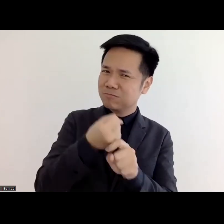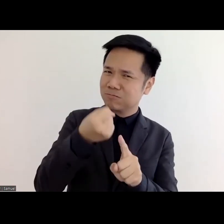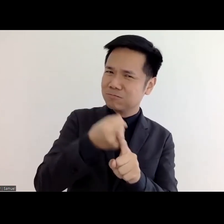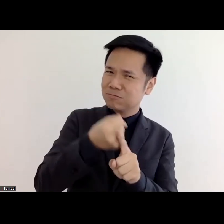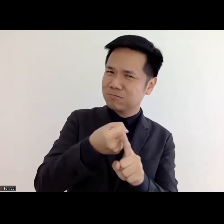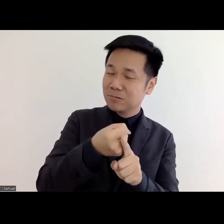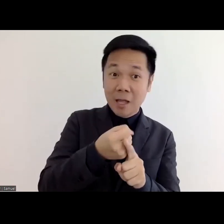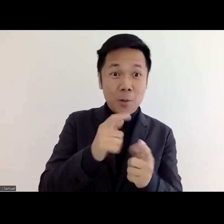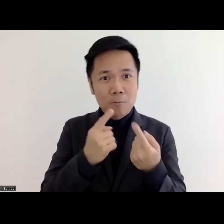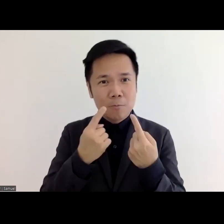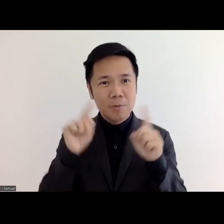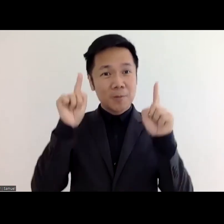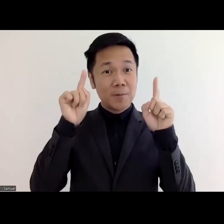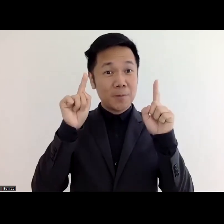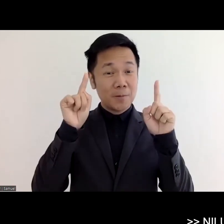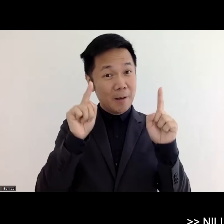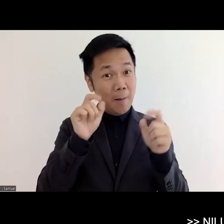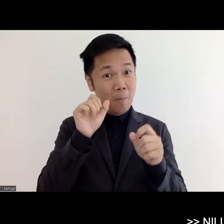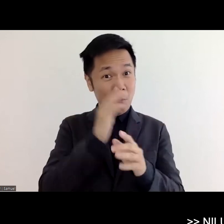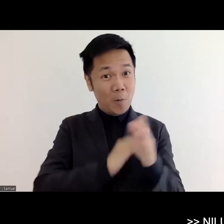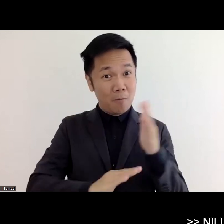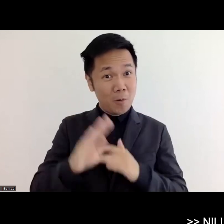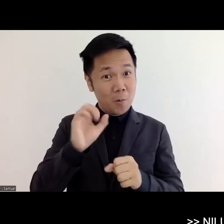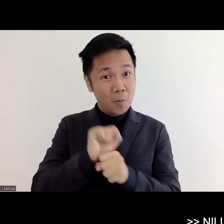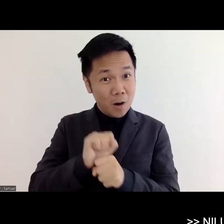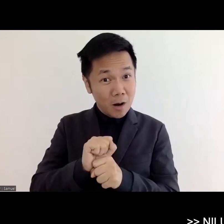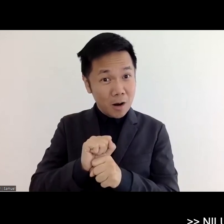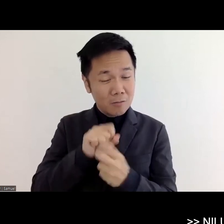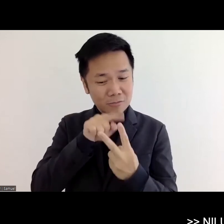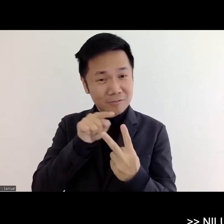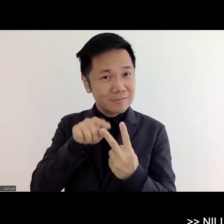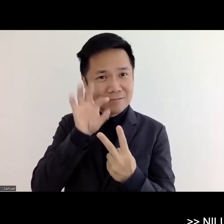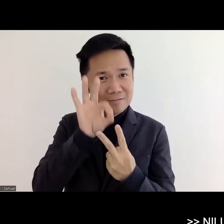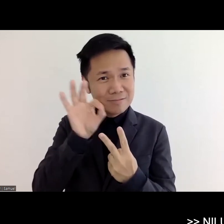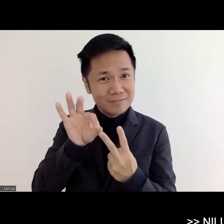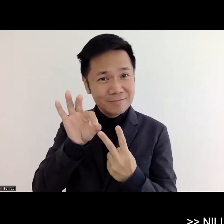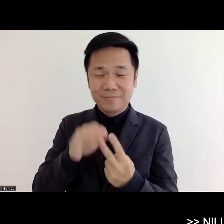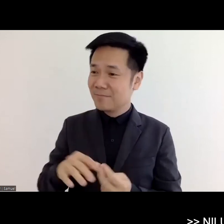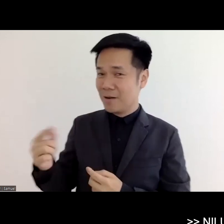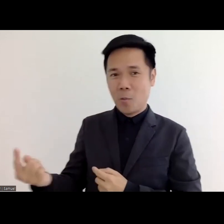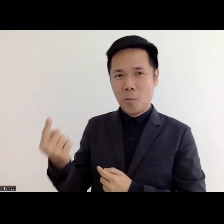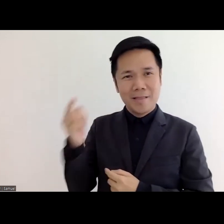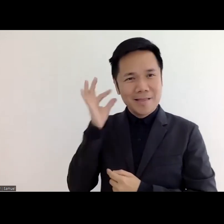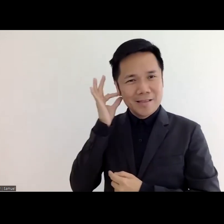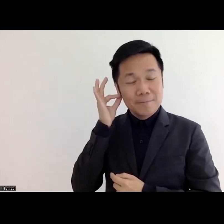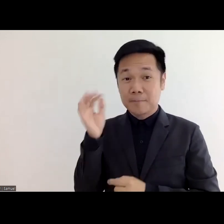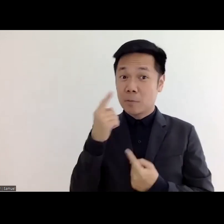um should should i answer that question no